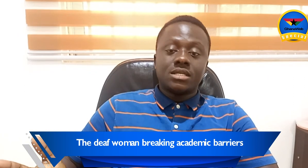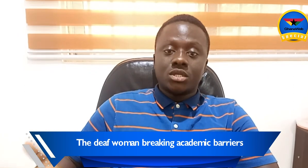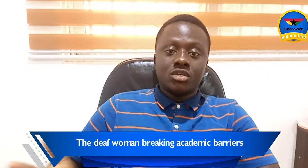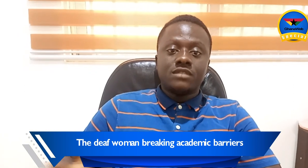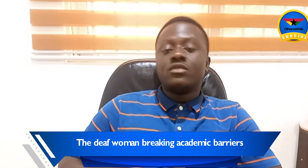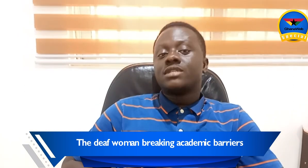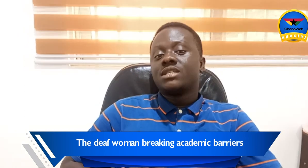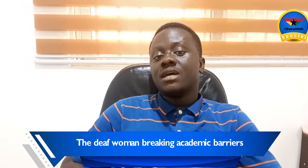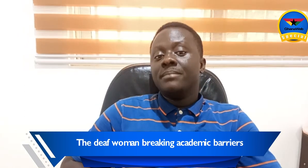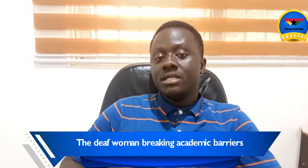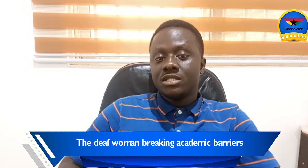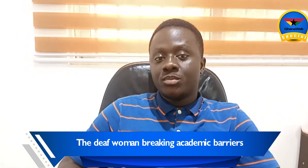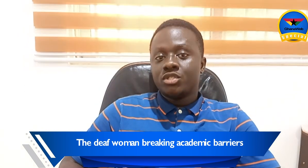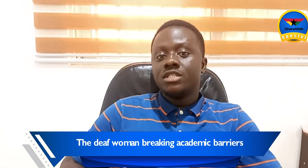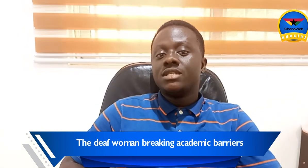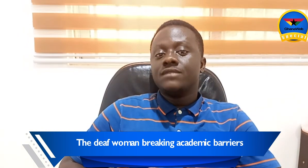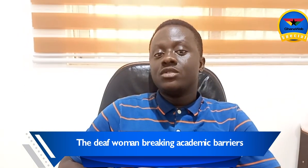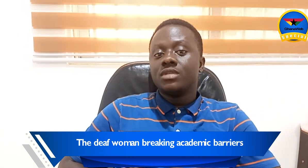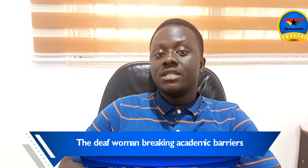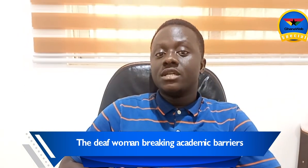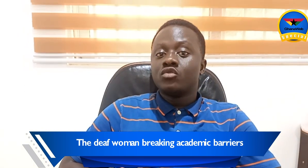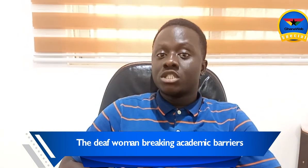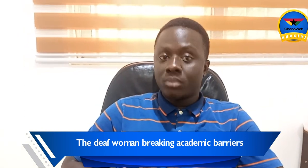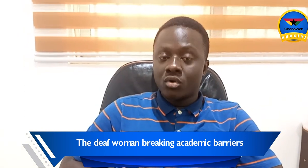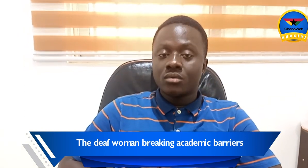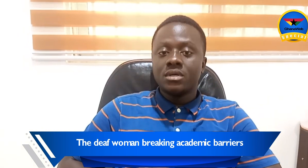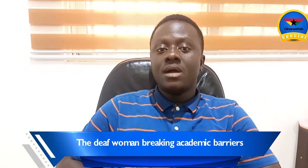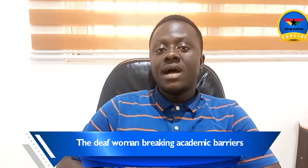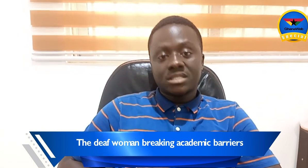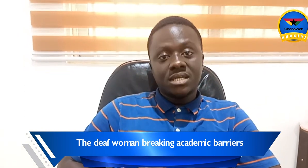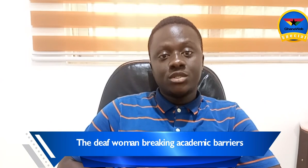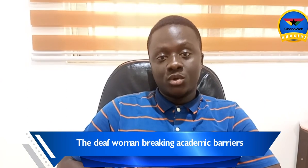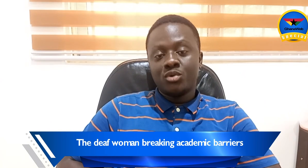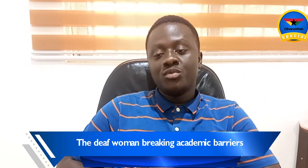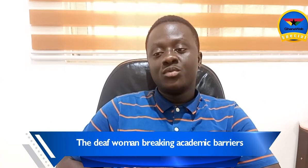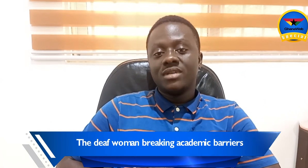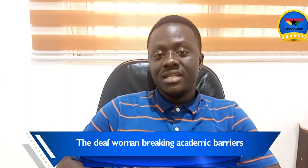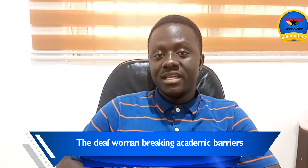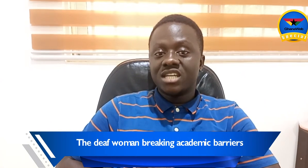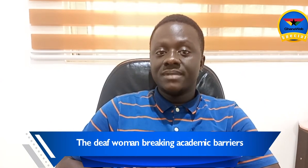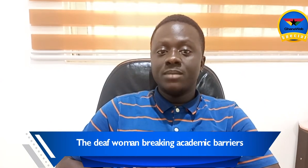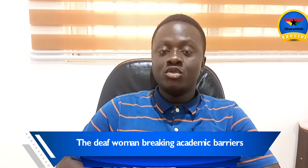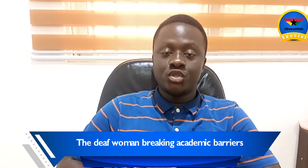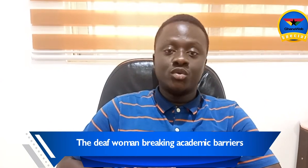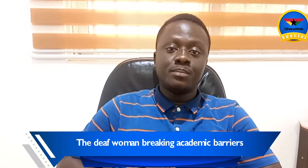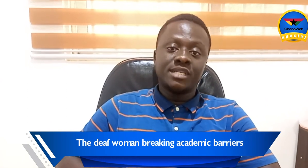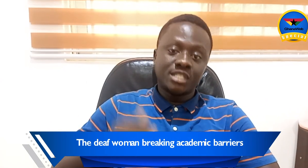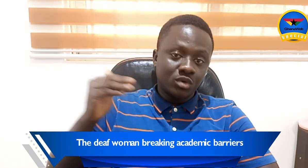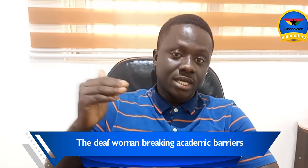Technology for such an amazing opportunity given to Lydia to explore. Actually, though Lydia has been able to pursue her